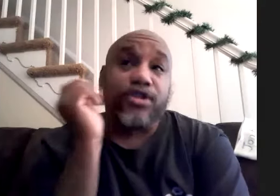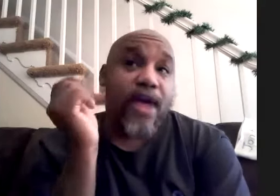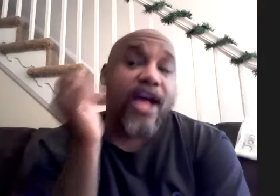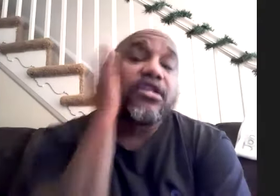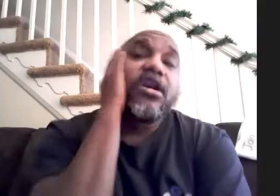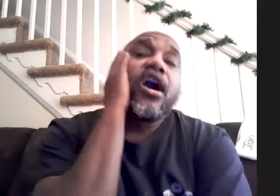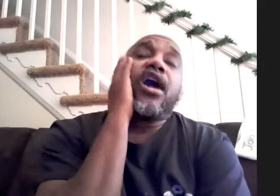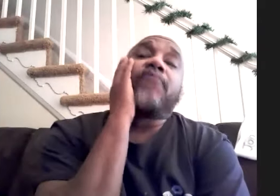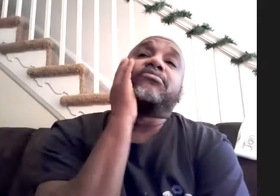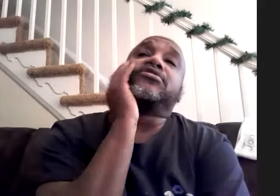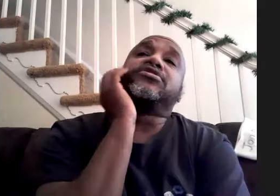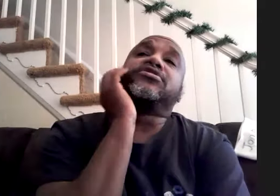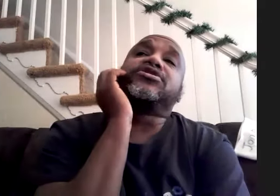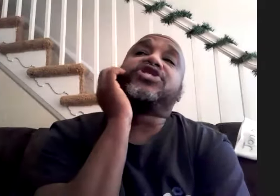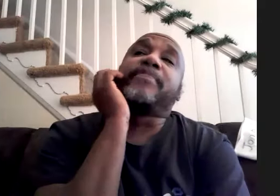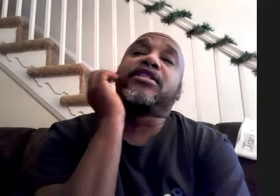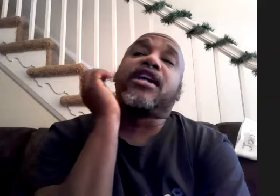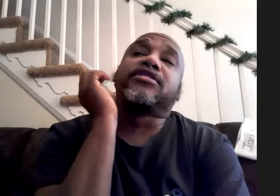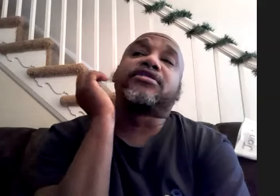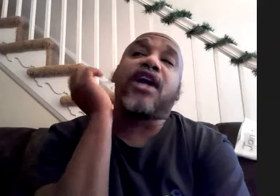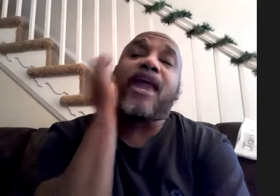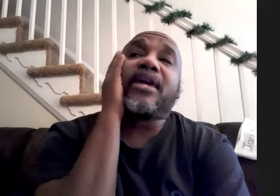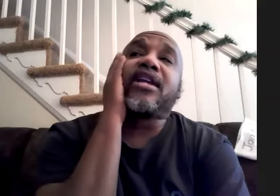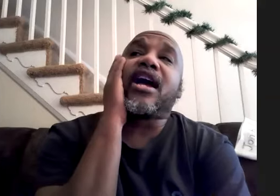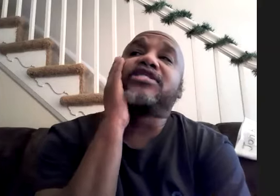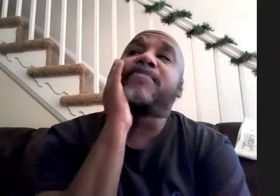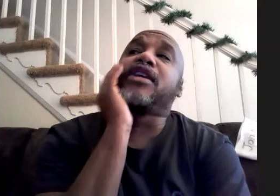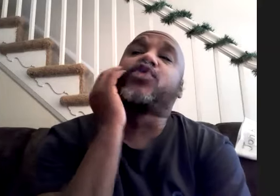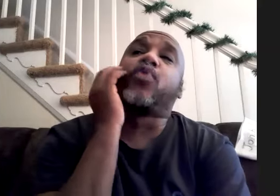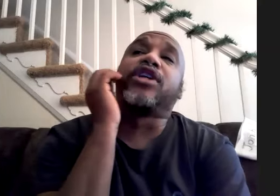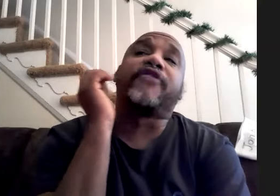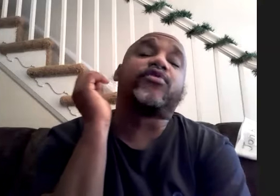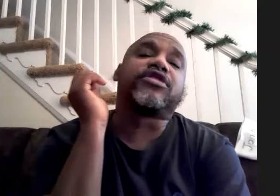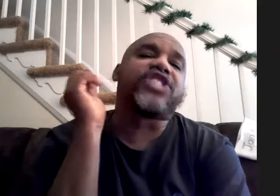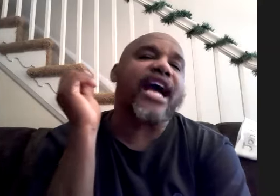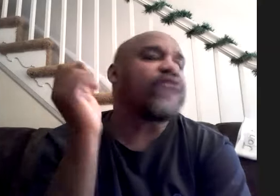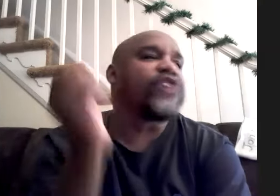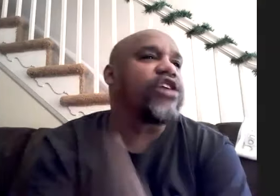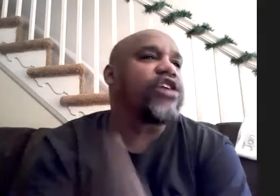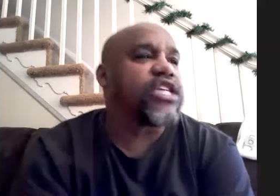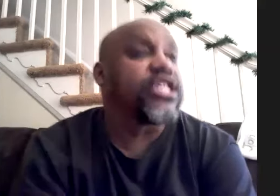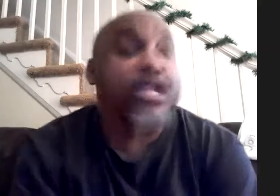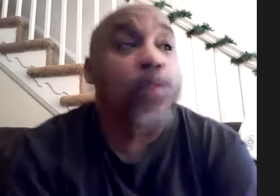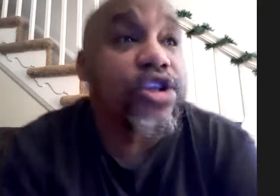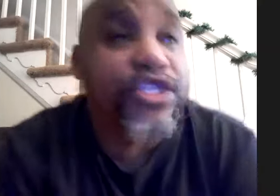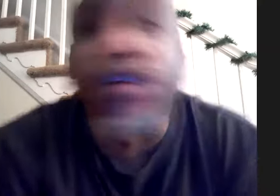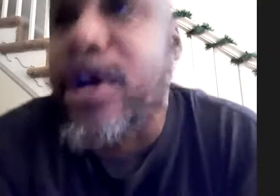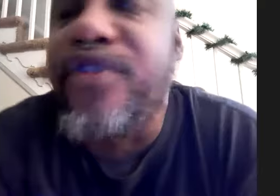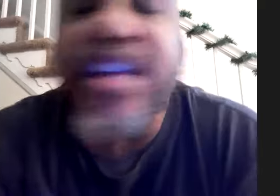around um jimmy does i mean jimmy does one-offs with the shack every year at least they were until covid hit